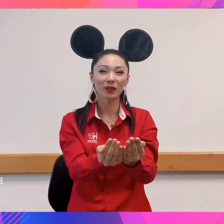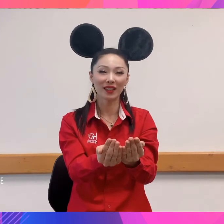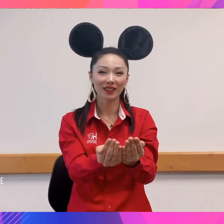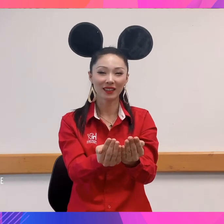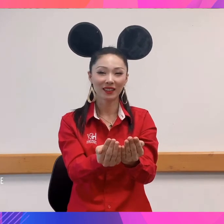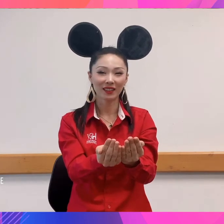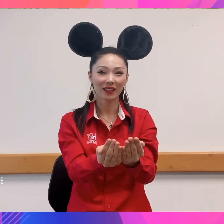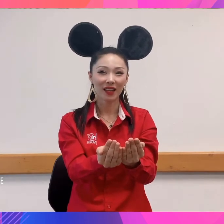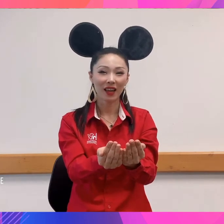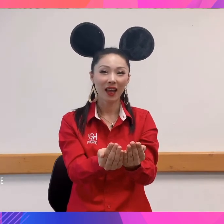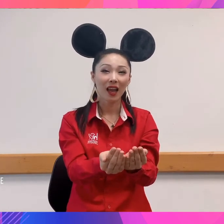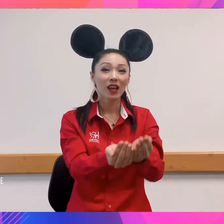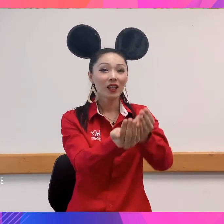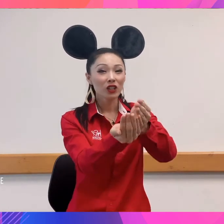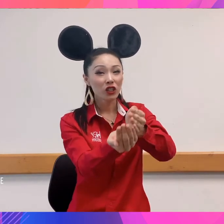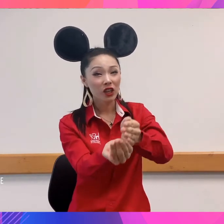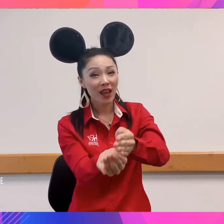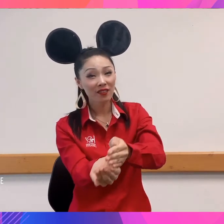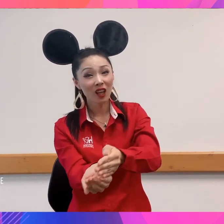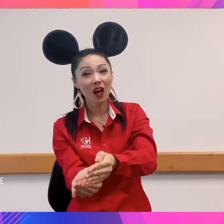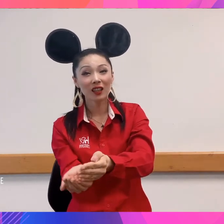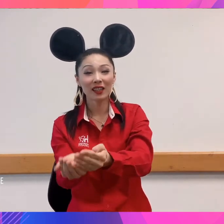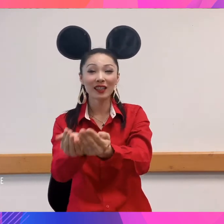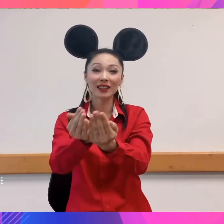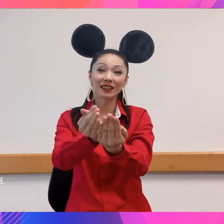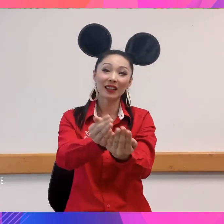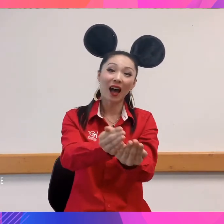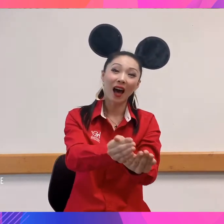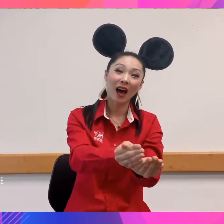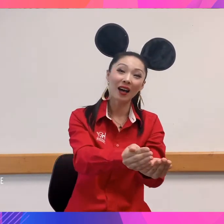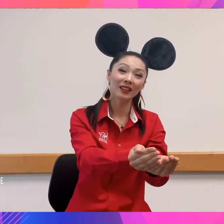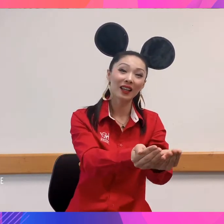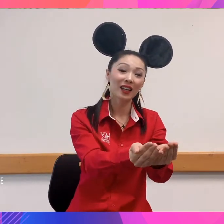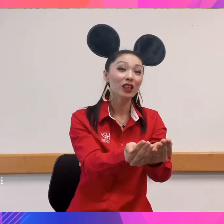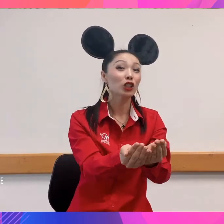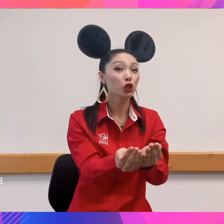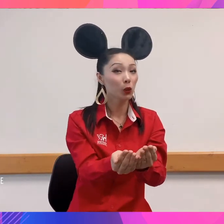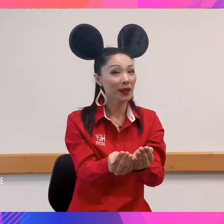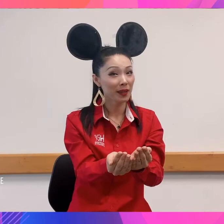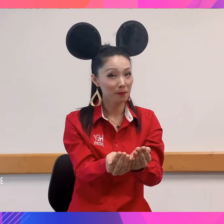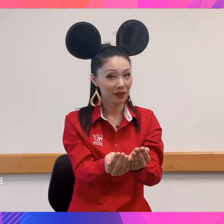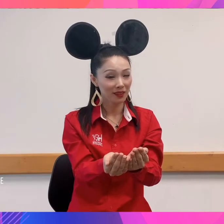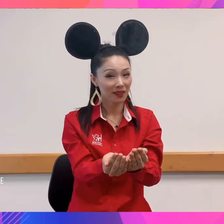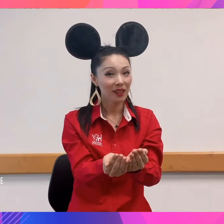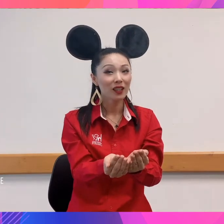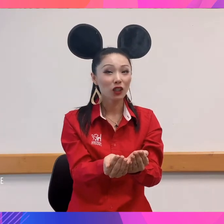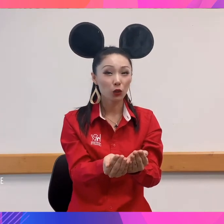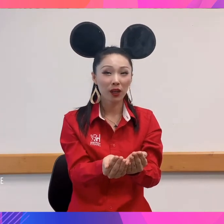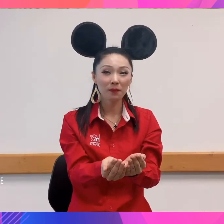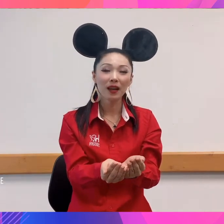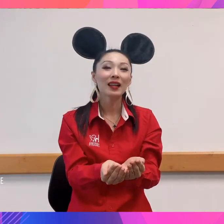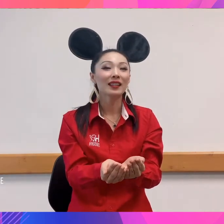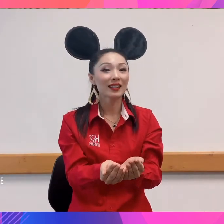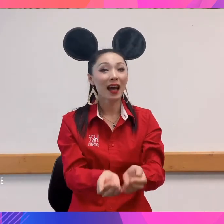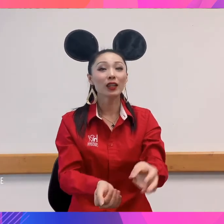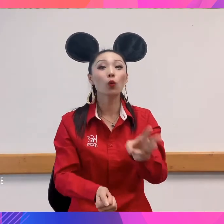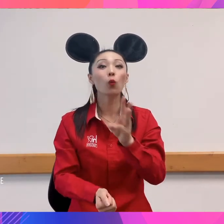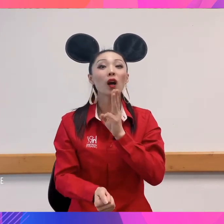Gently down the stream. Stream, sign water